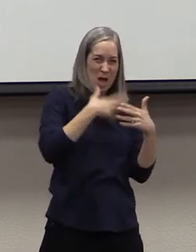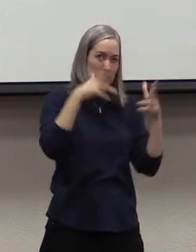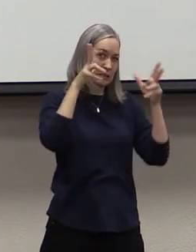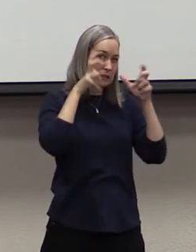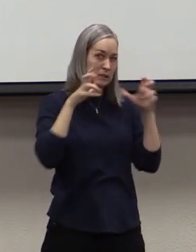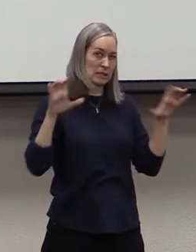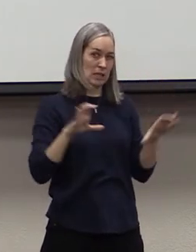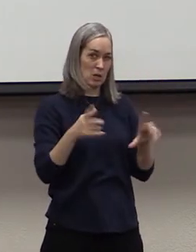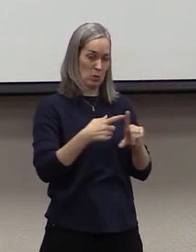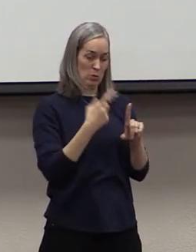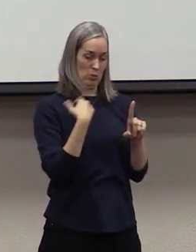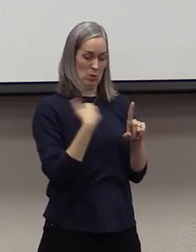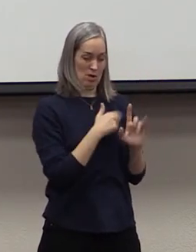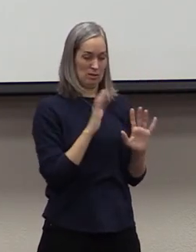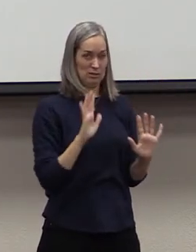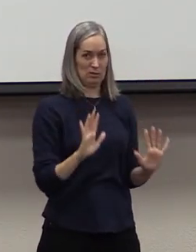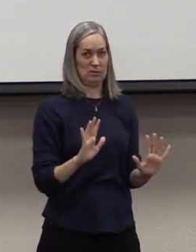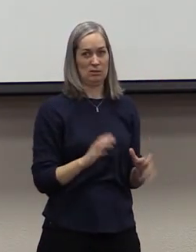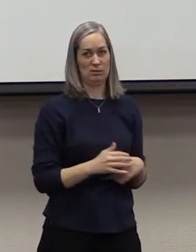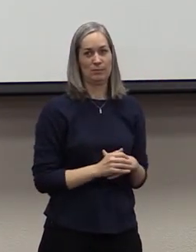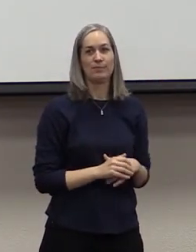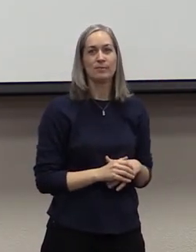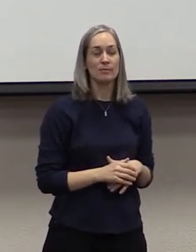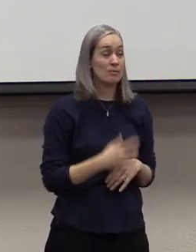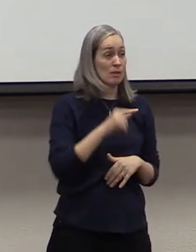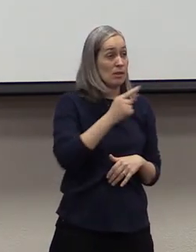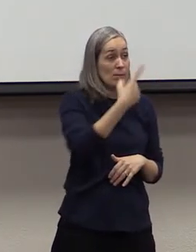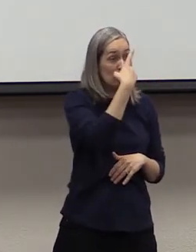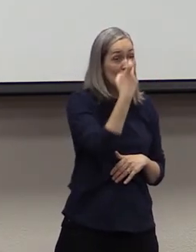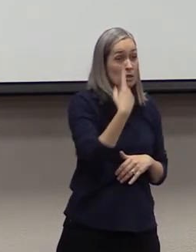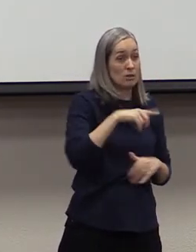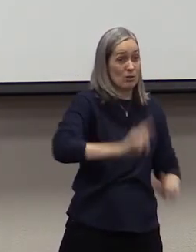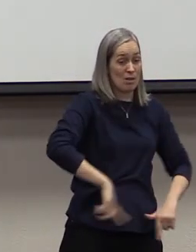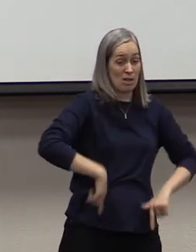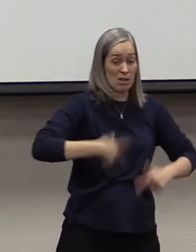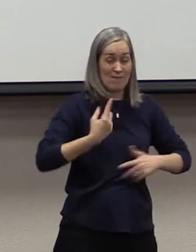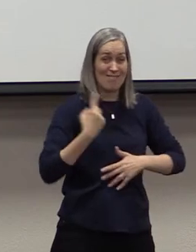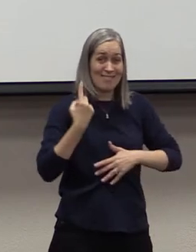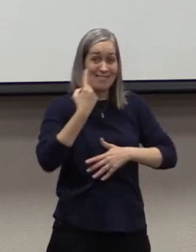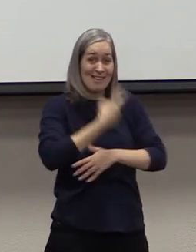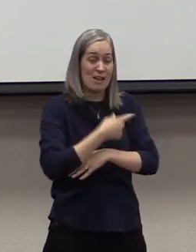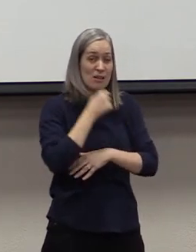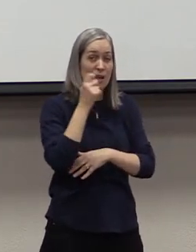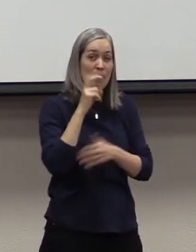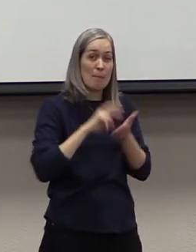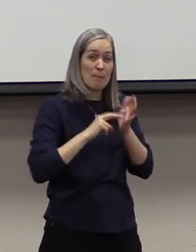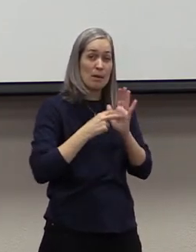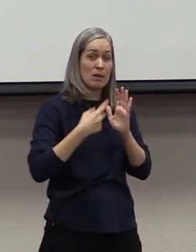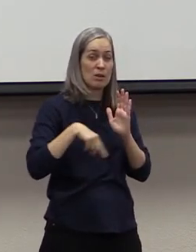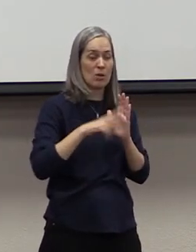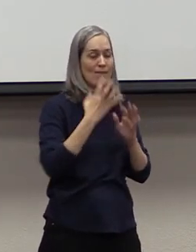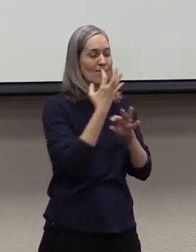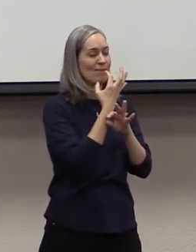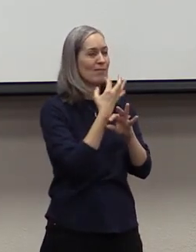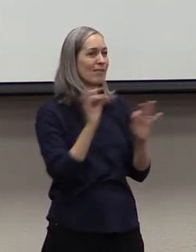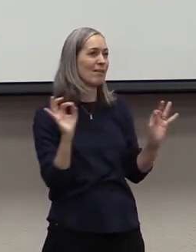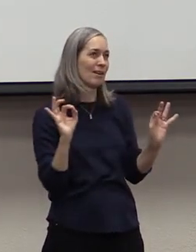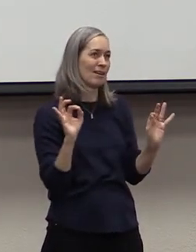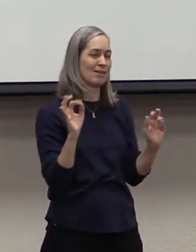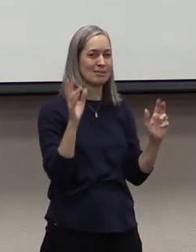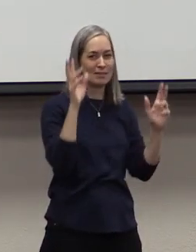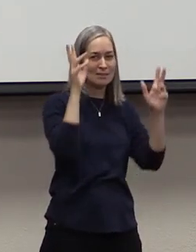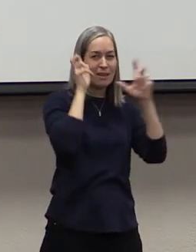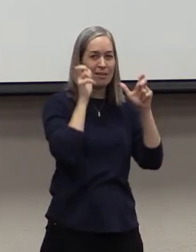to us. Just because you live in the day does not mean that you are free from Satan's